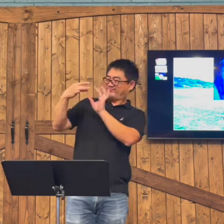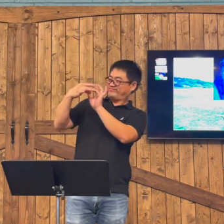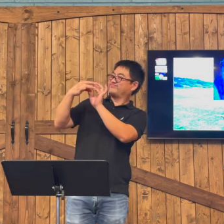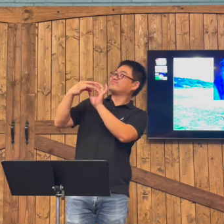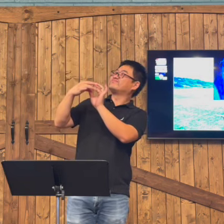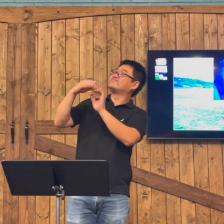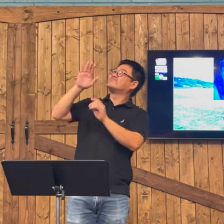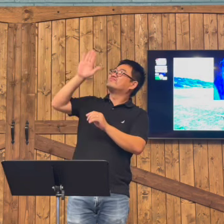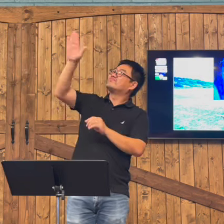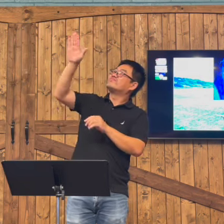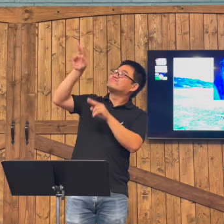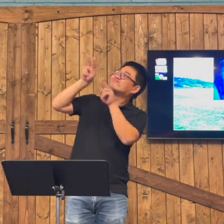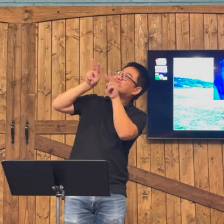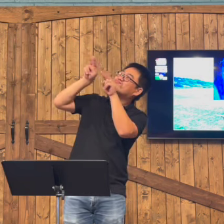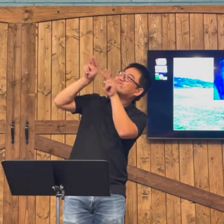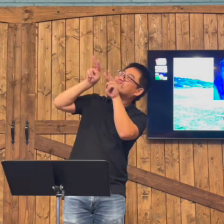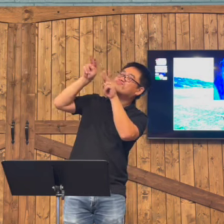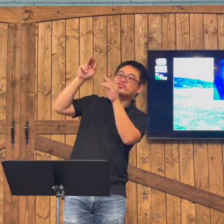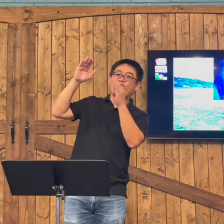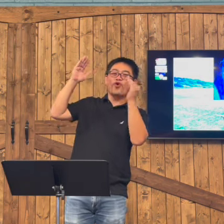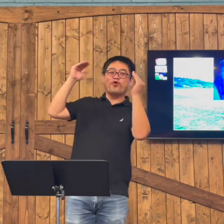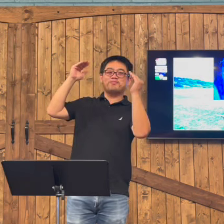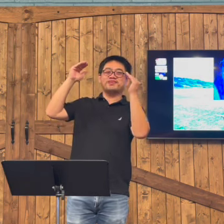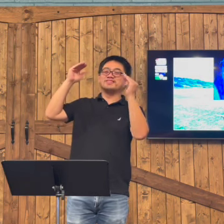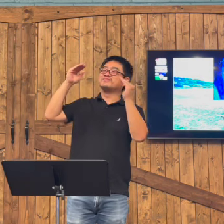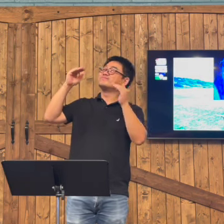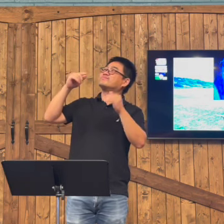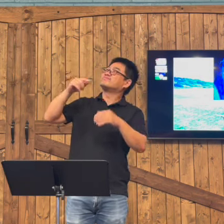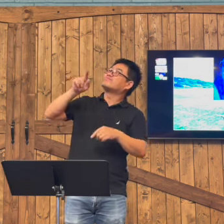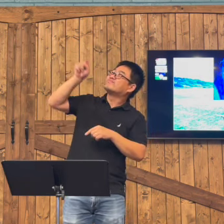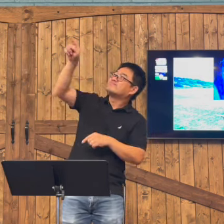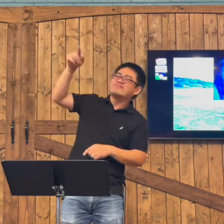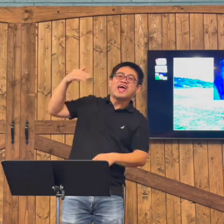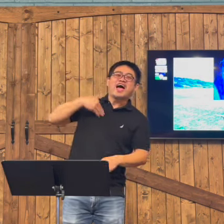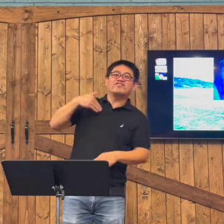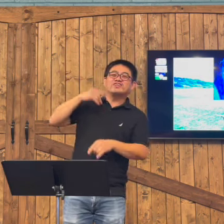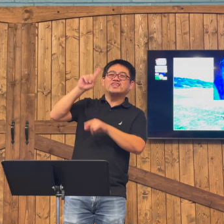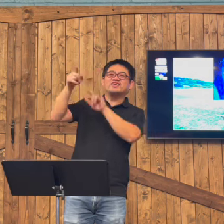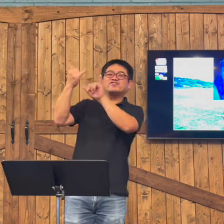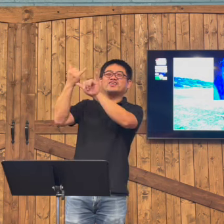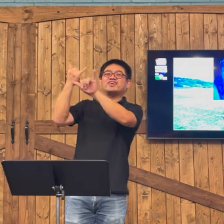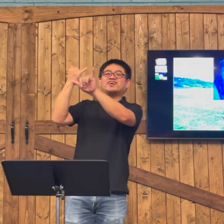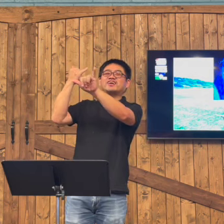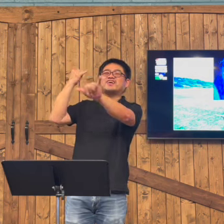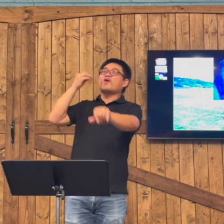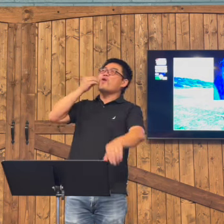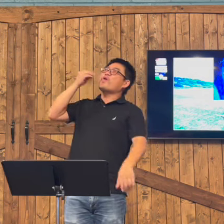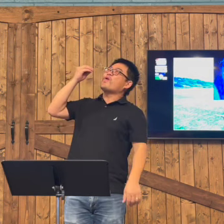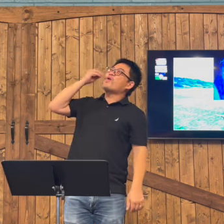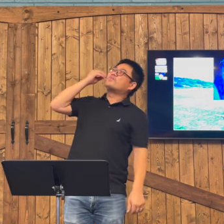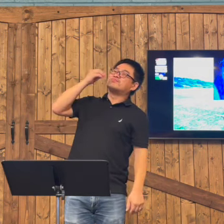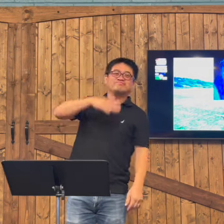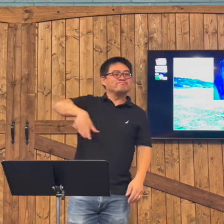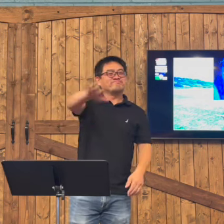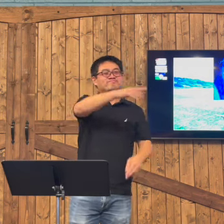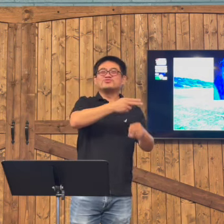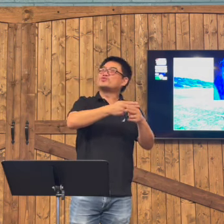united with Christ. And you are looking forward to him. You are trusting him. He's in your